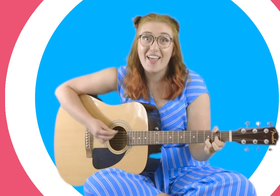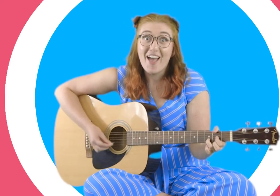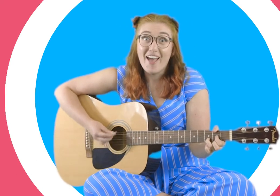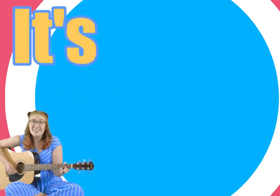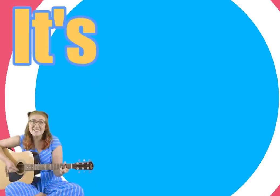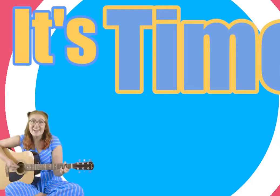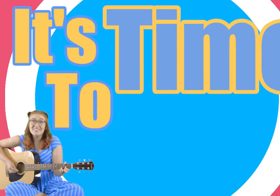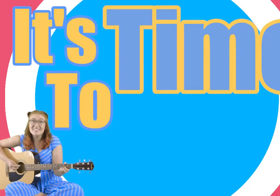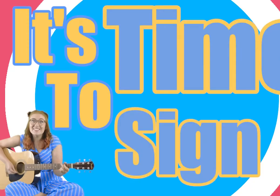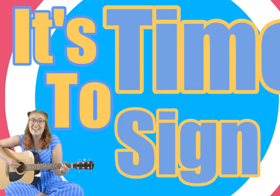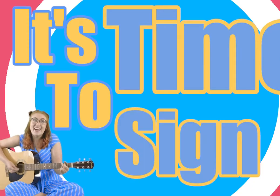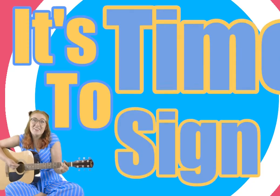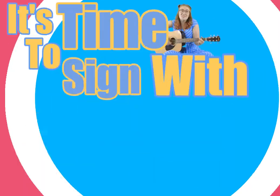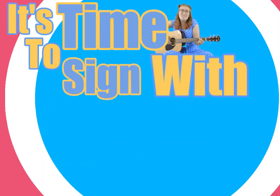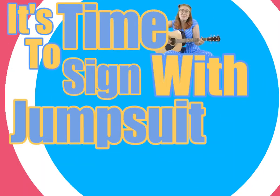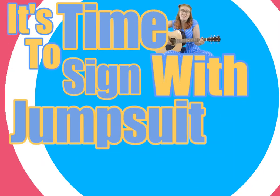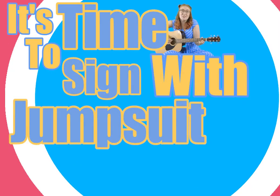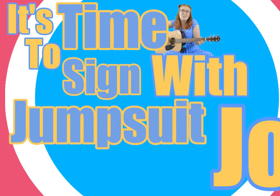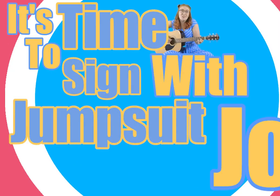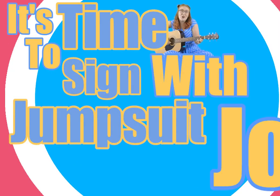It's time to sign with Jumpsuit Joe.